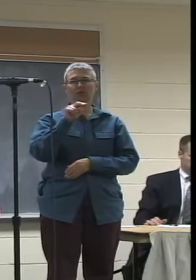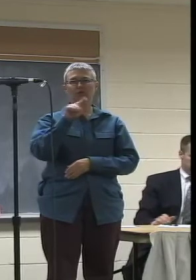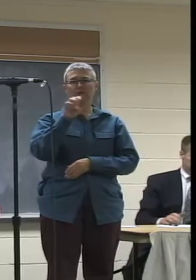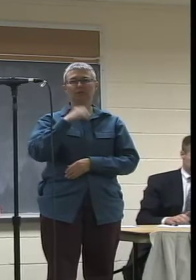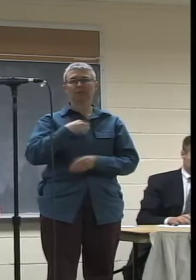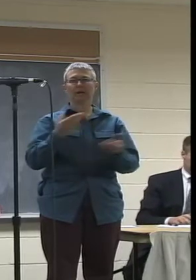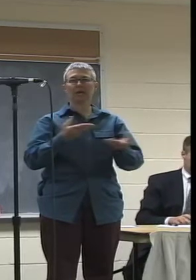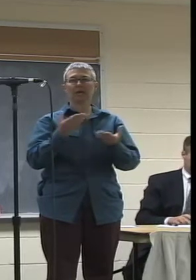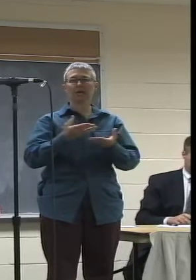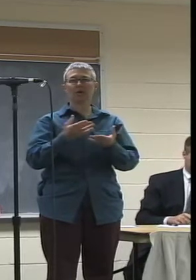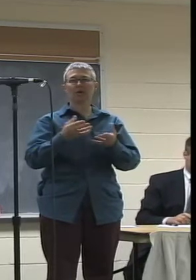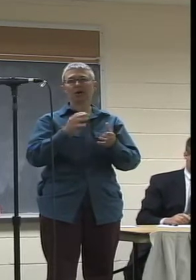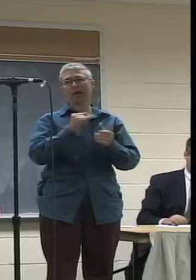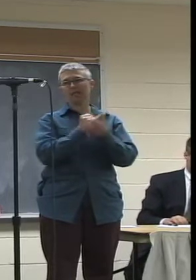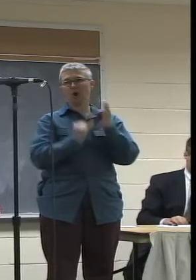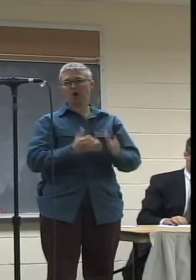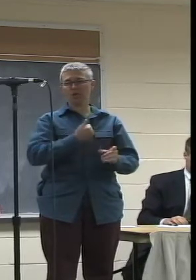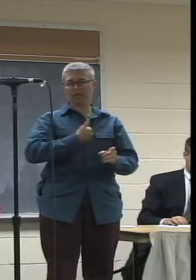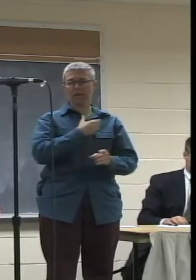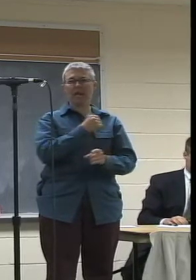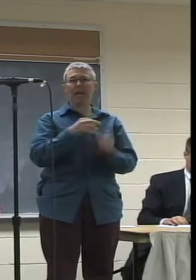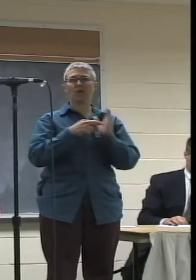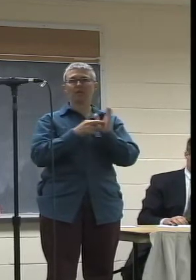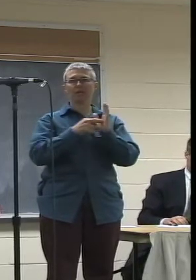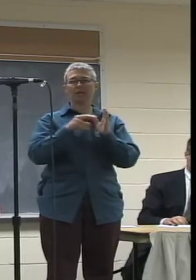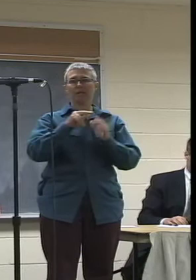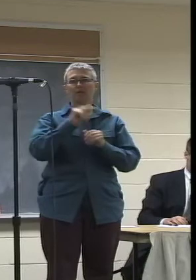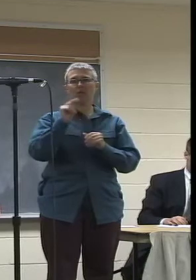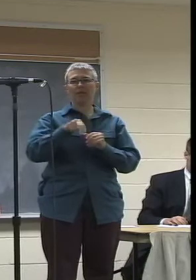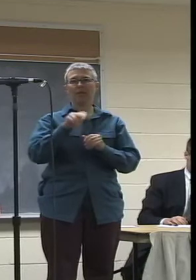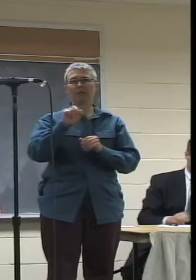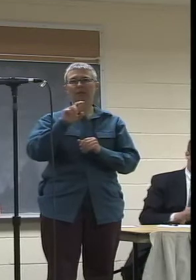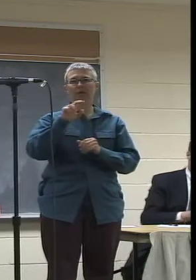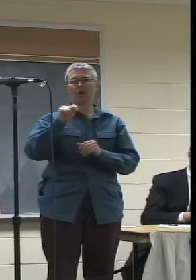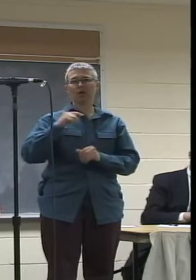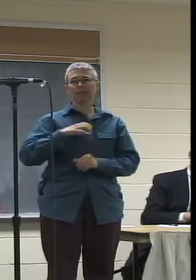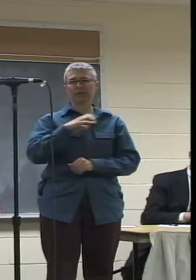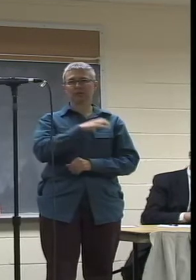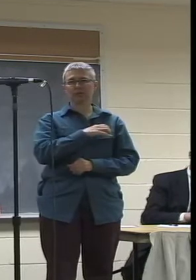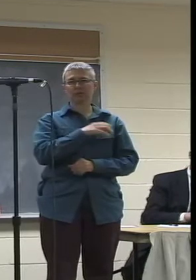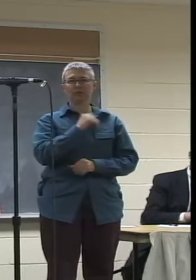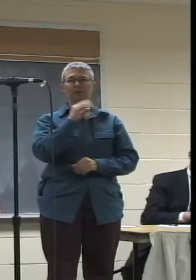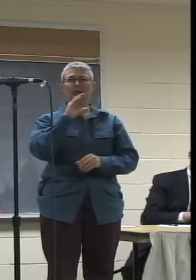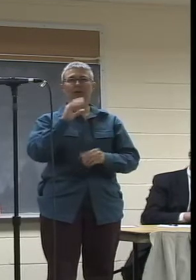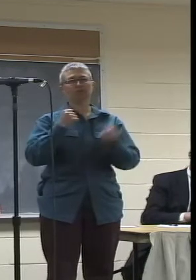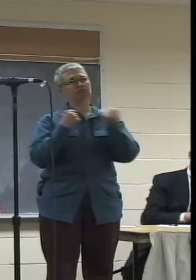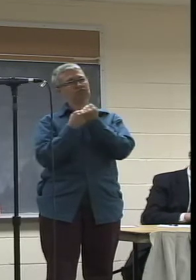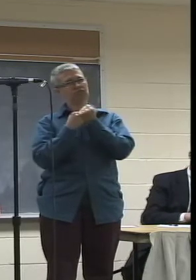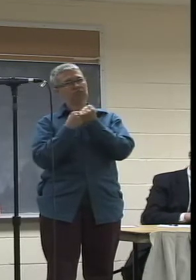Northampton Arts Council to speak on behalf of NCTV, Al Williams and his staff.